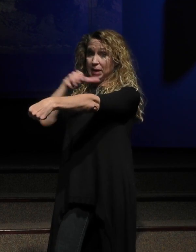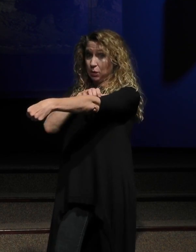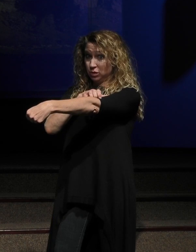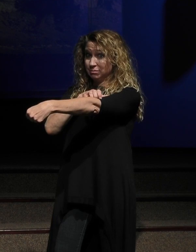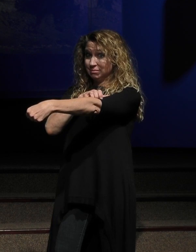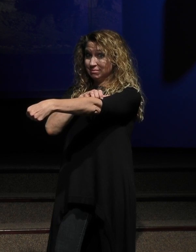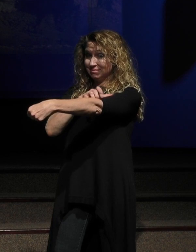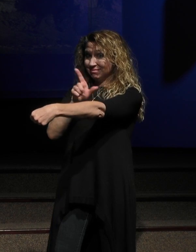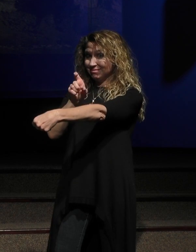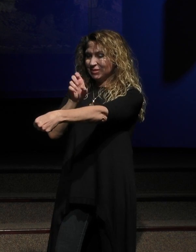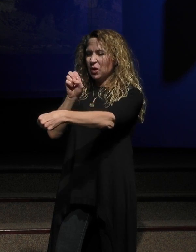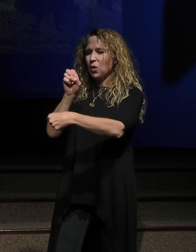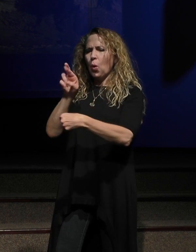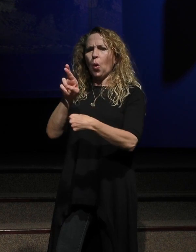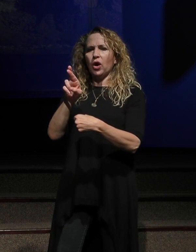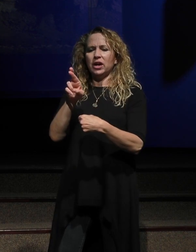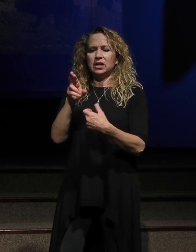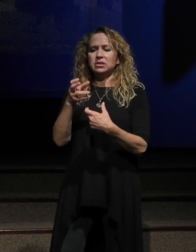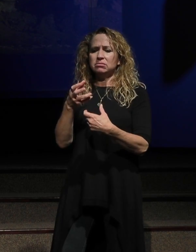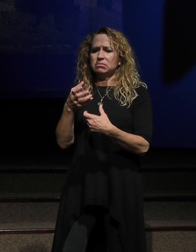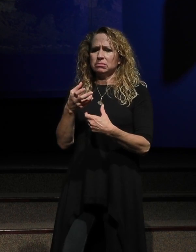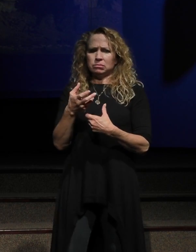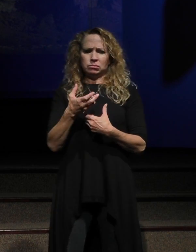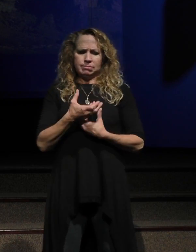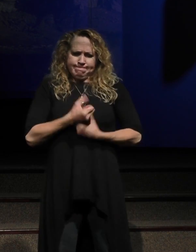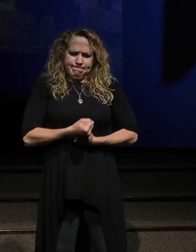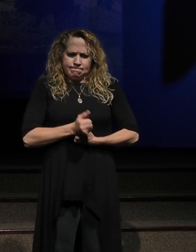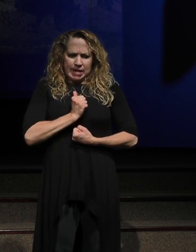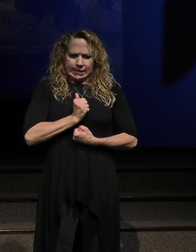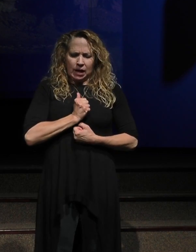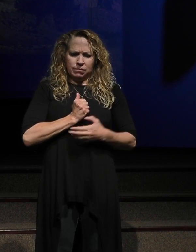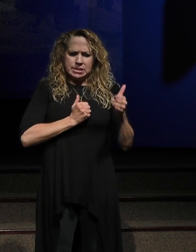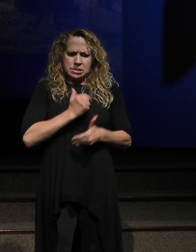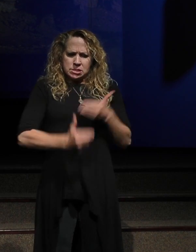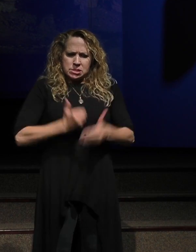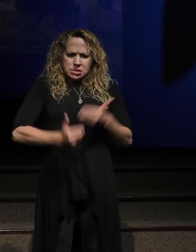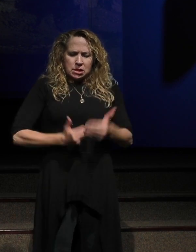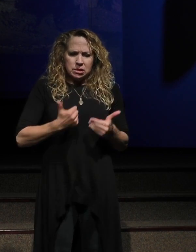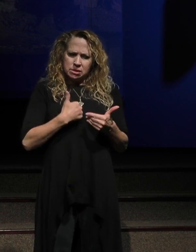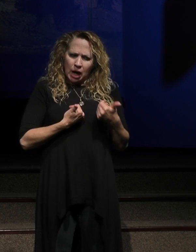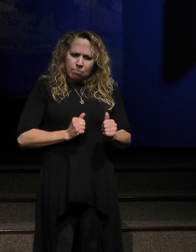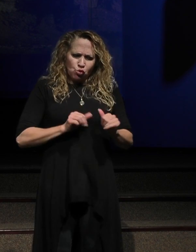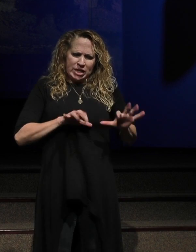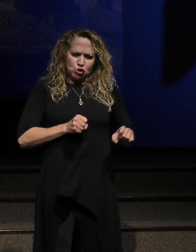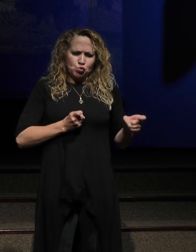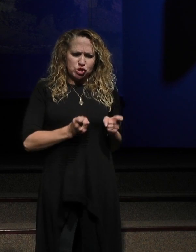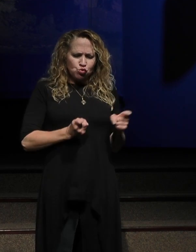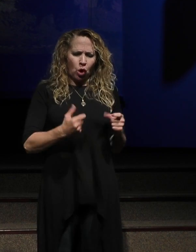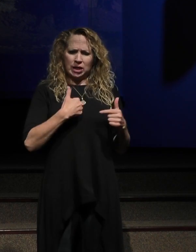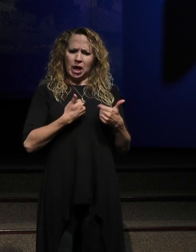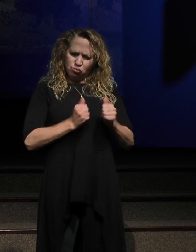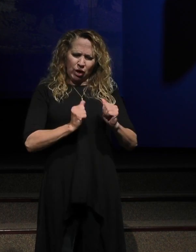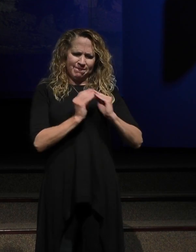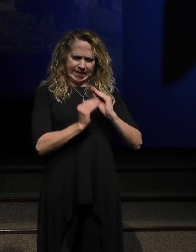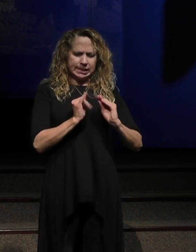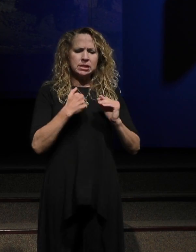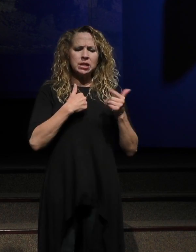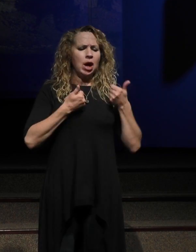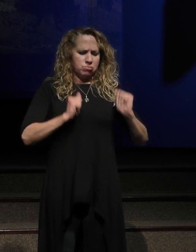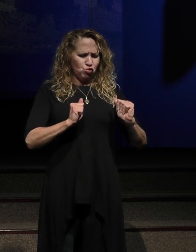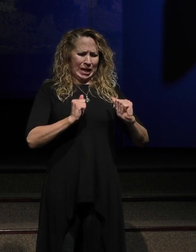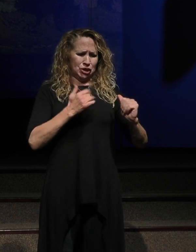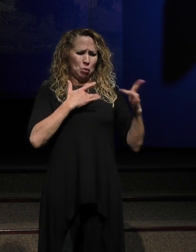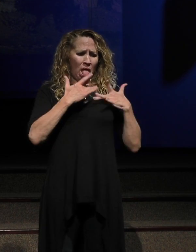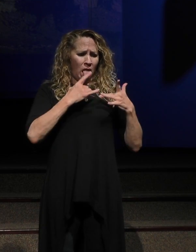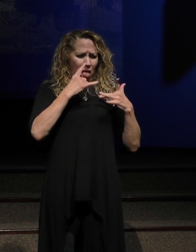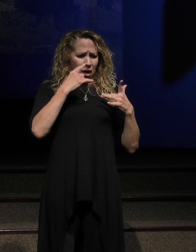are you just putting your trust in yourself, and you are trying to control it, and you're trying to fix it, and you're trying to worry